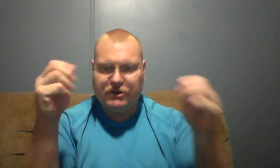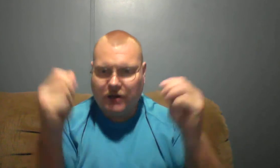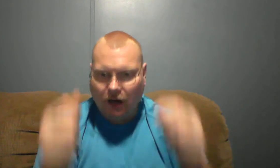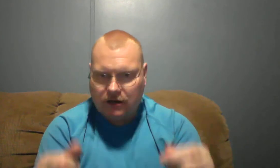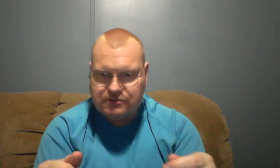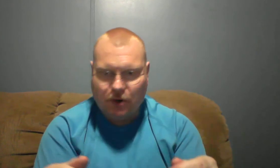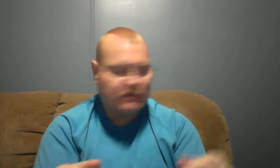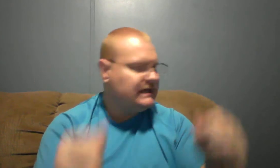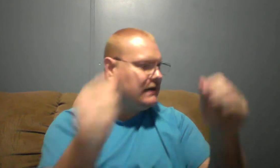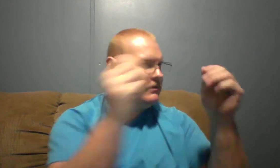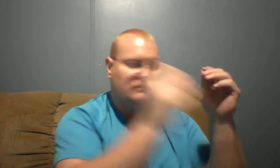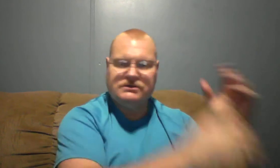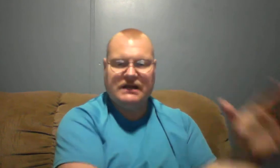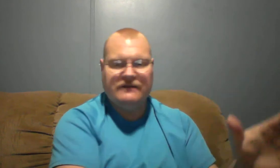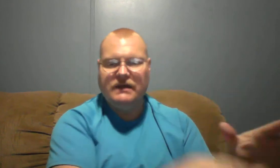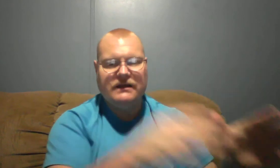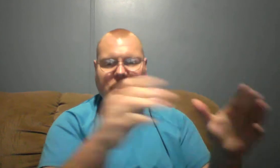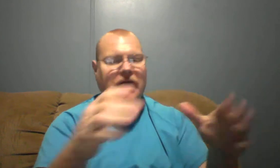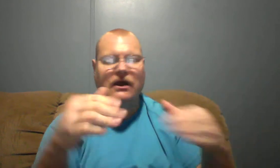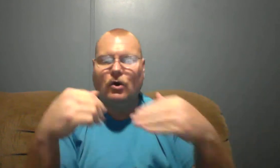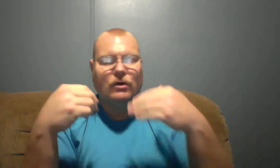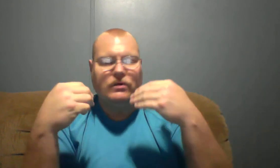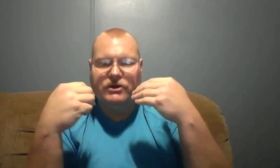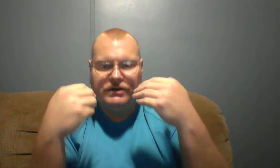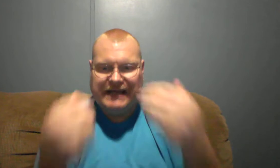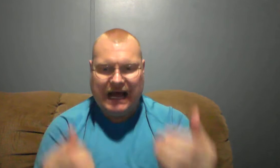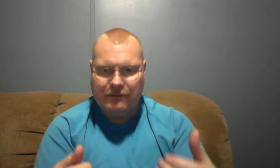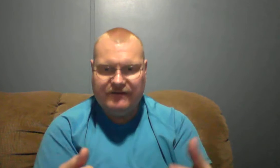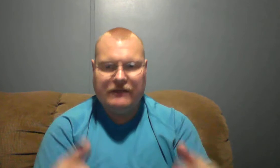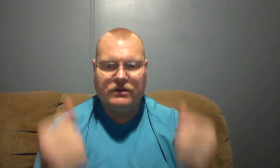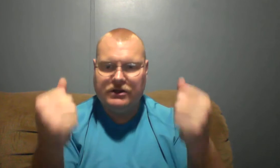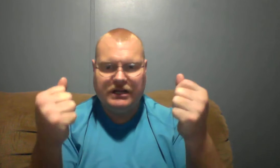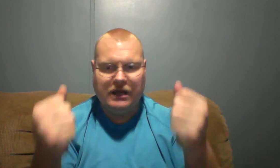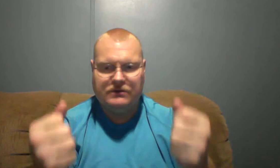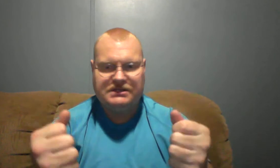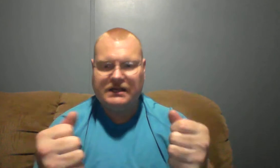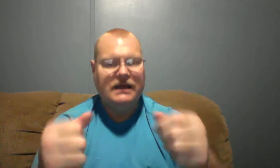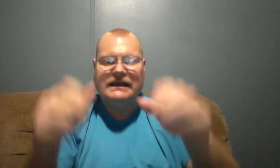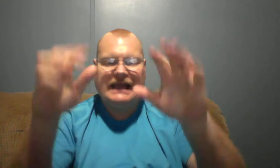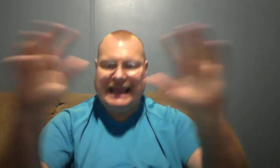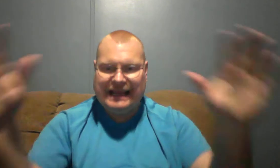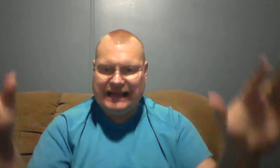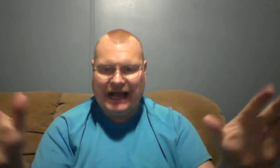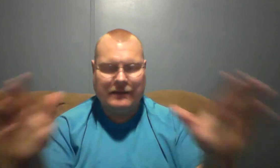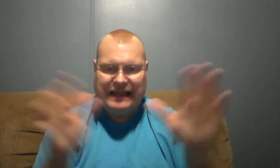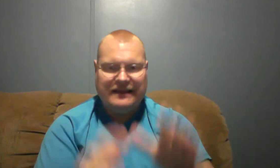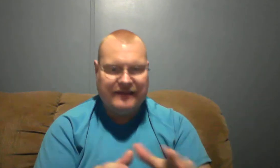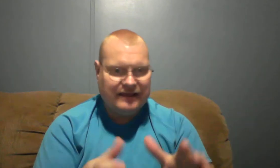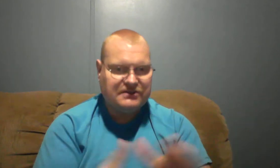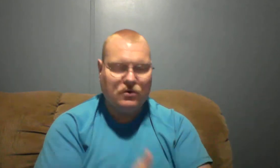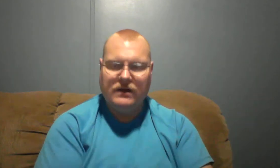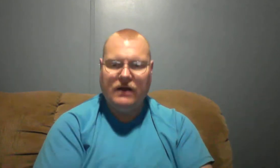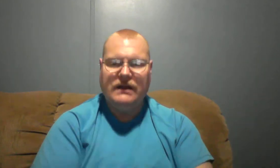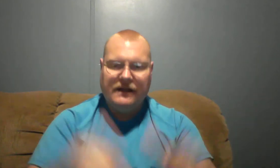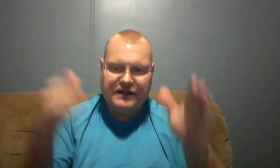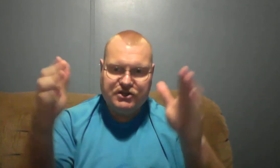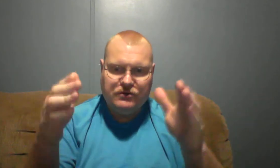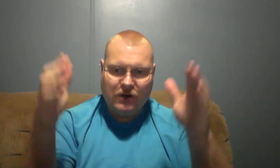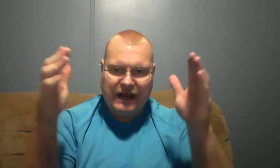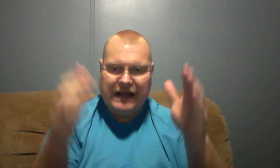car's broken down. When there's not enough money. Or when you're in time of need. When you, you know, just any time. Anything that's going on. That you don't have